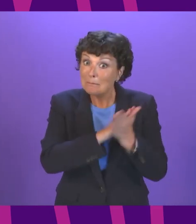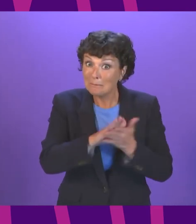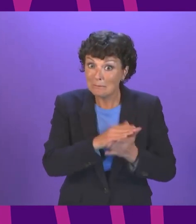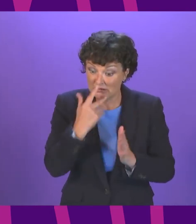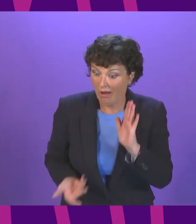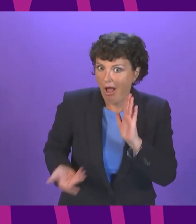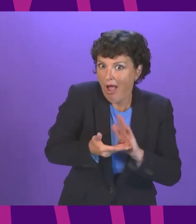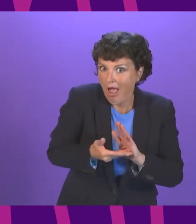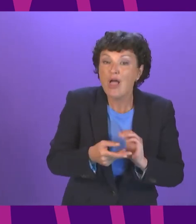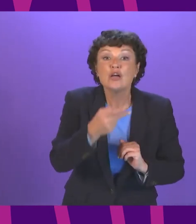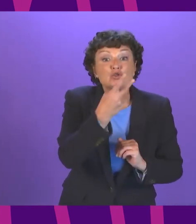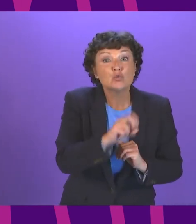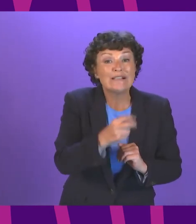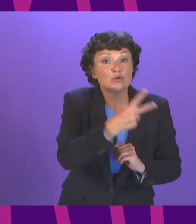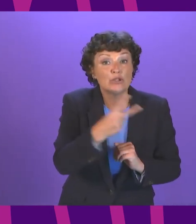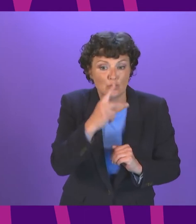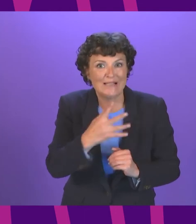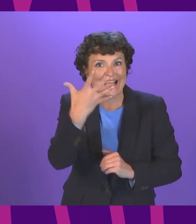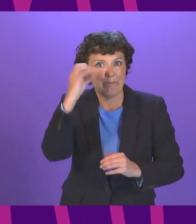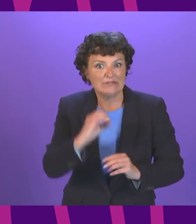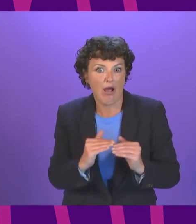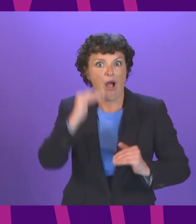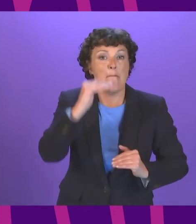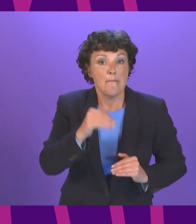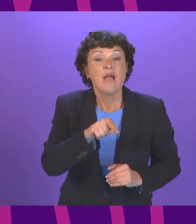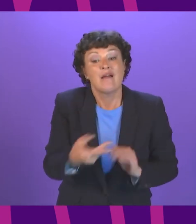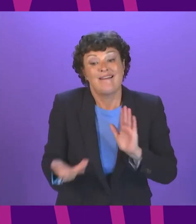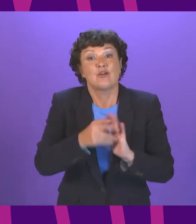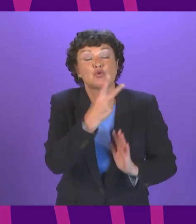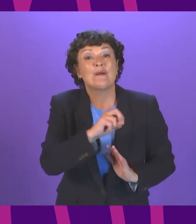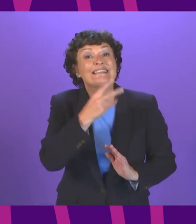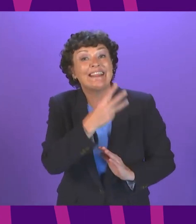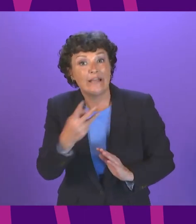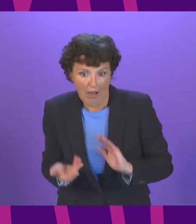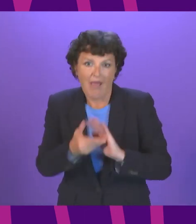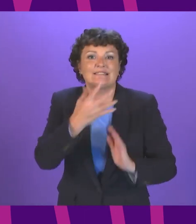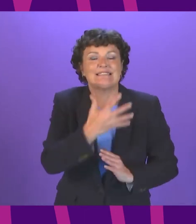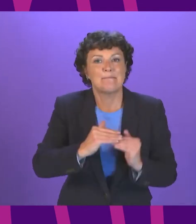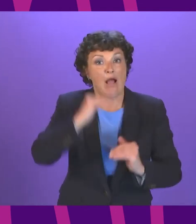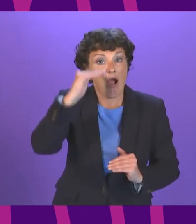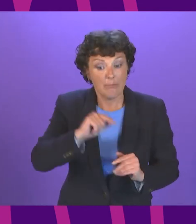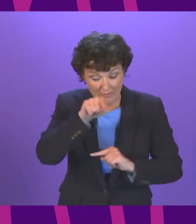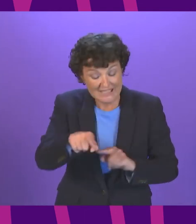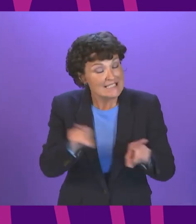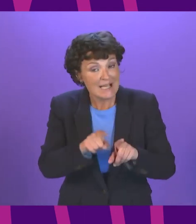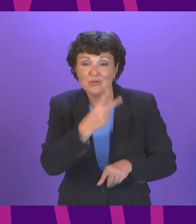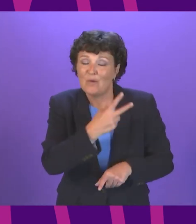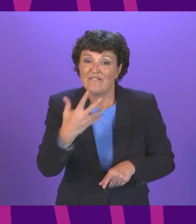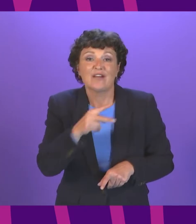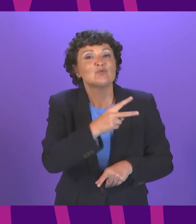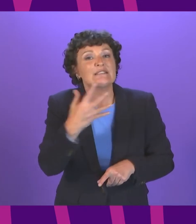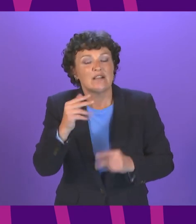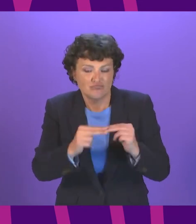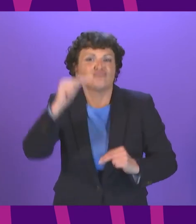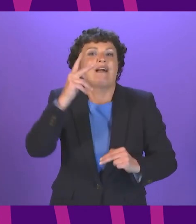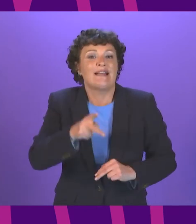in 22-23 and outpatient activity by 10% in 25-26 I look forward to working with the